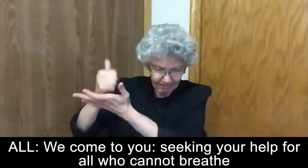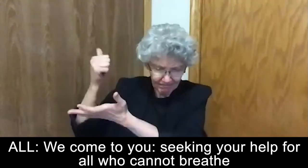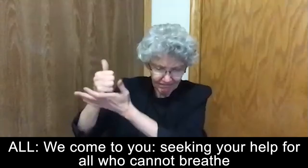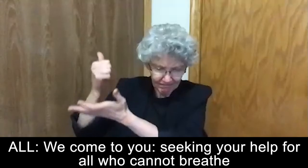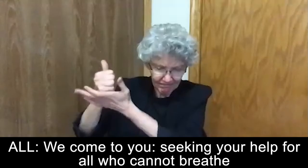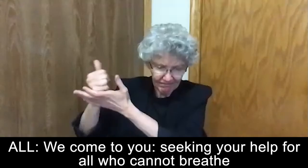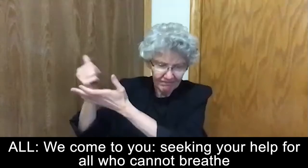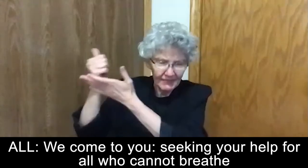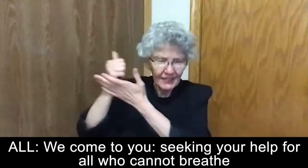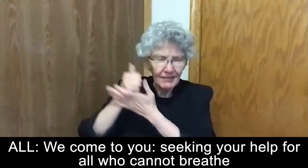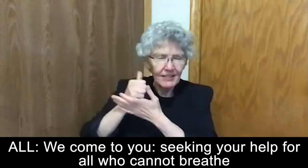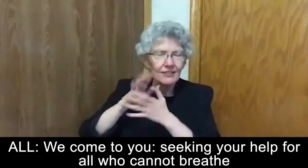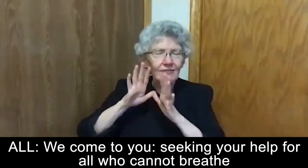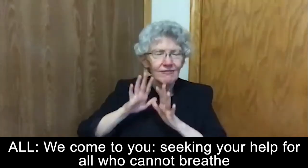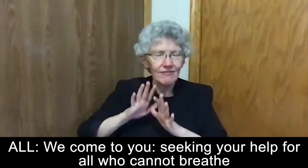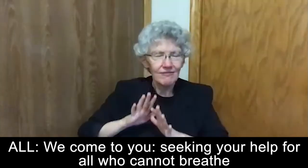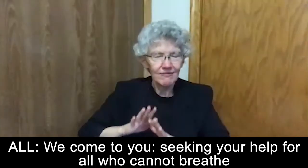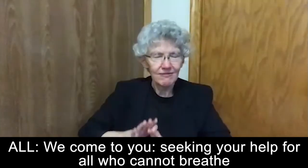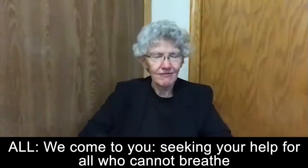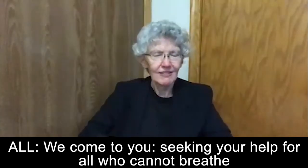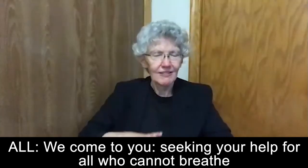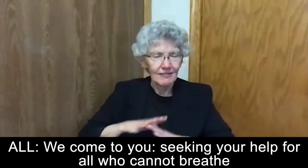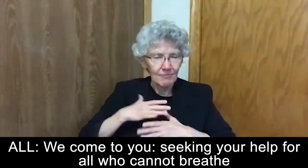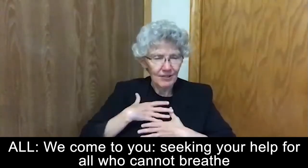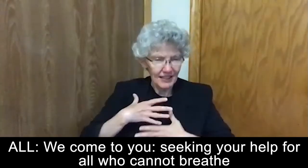for all who cannot breathe